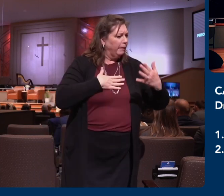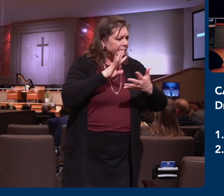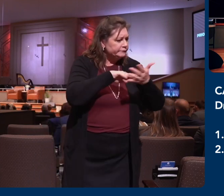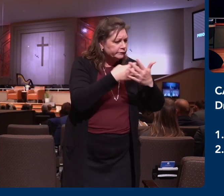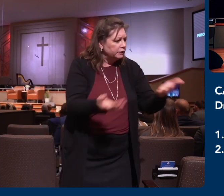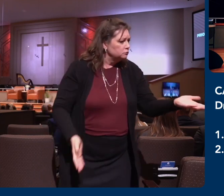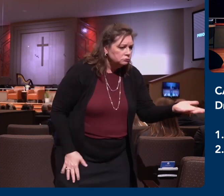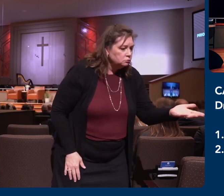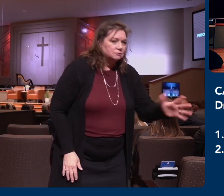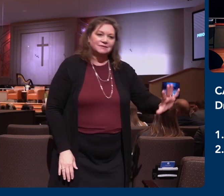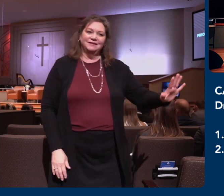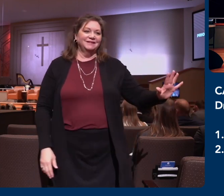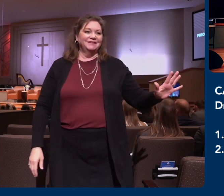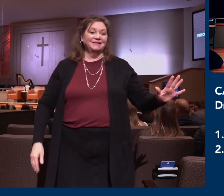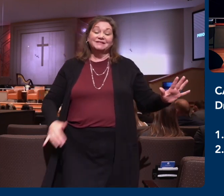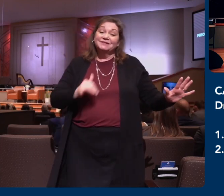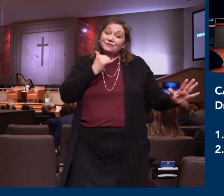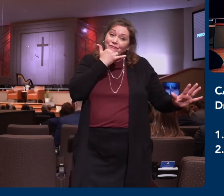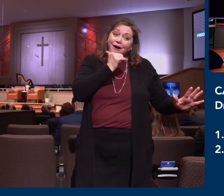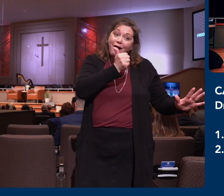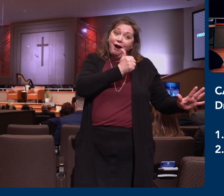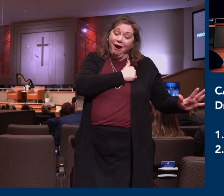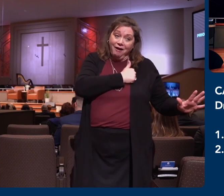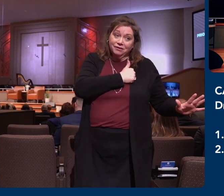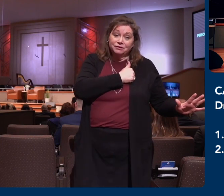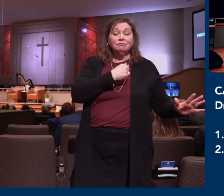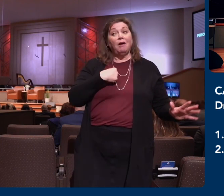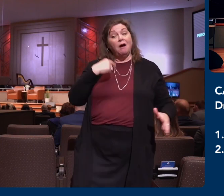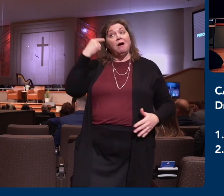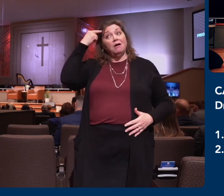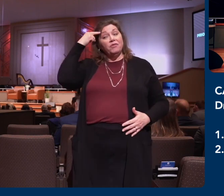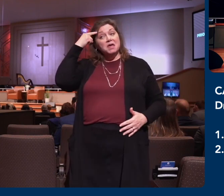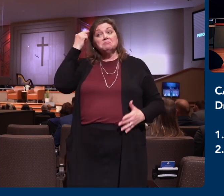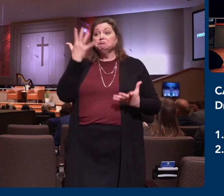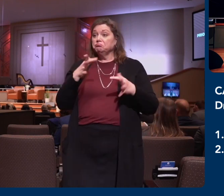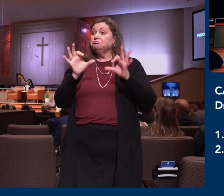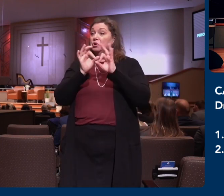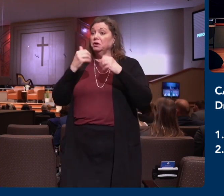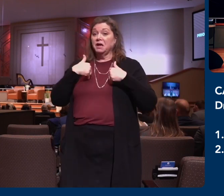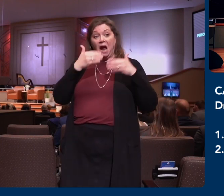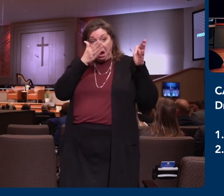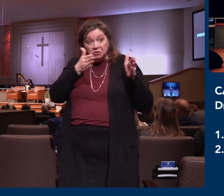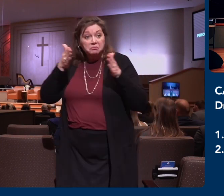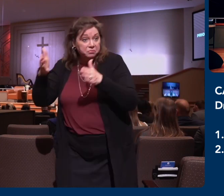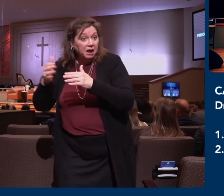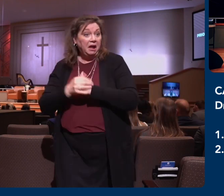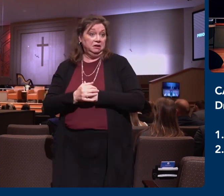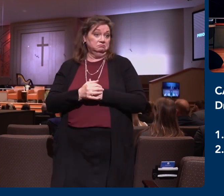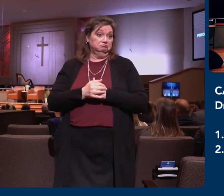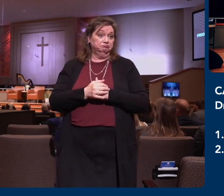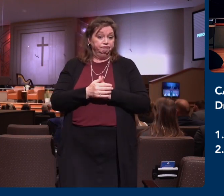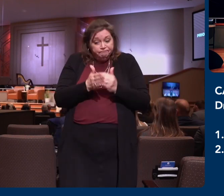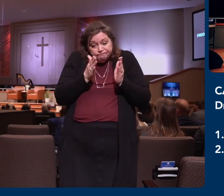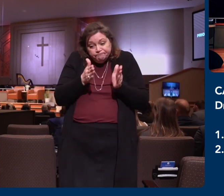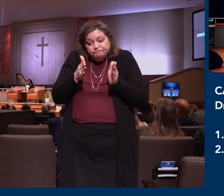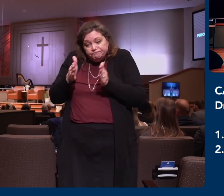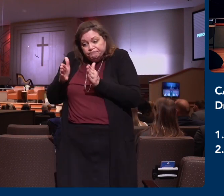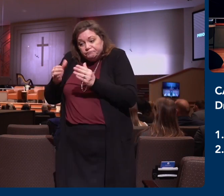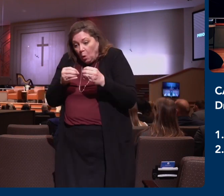listen, I'm all for doing things decently and in order and on time and have everything nice. I'm all for those things. And